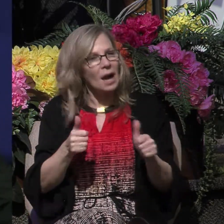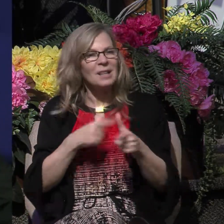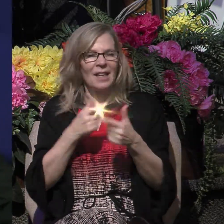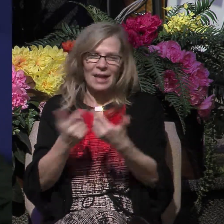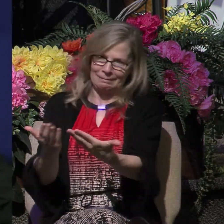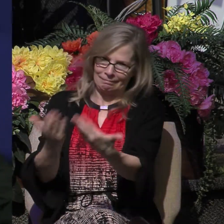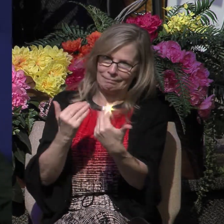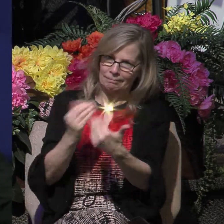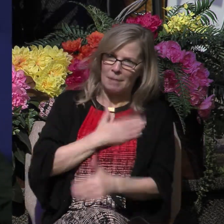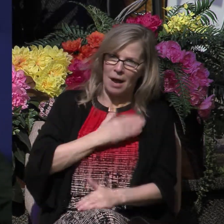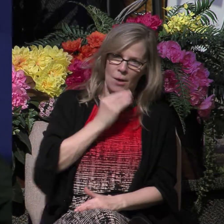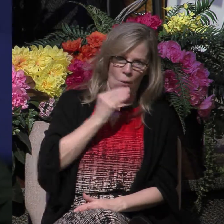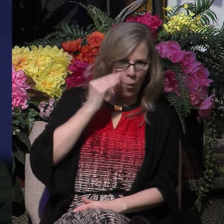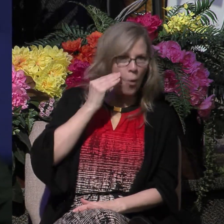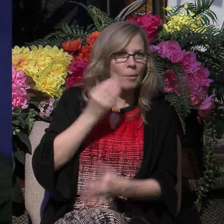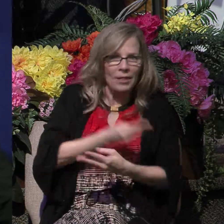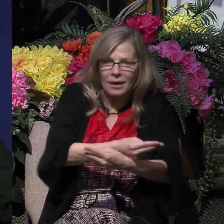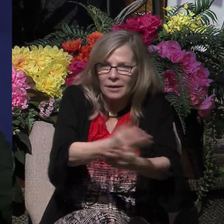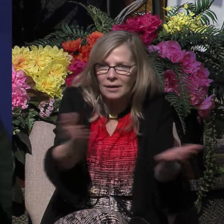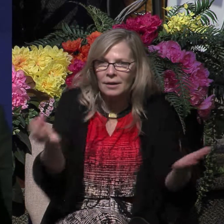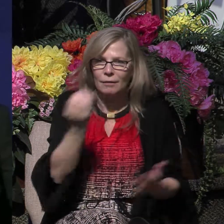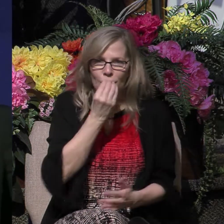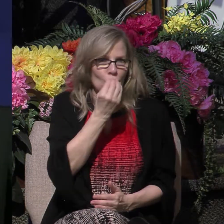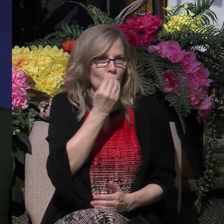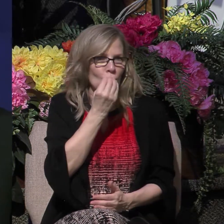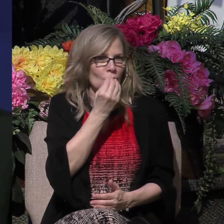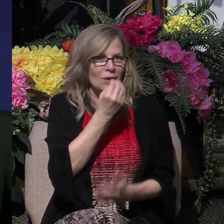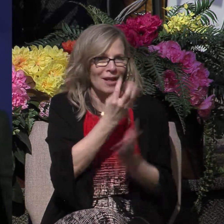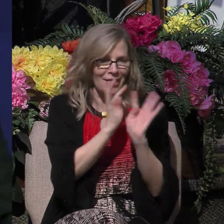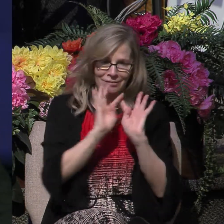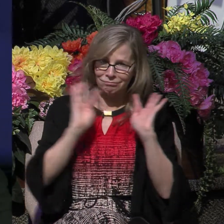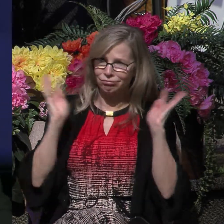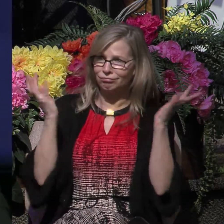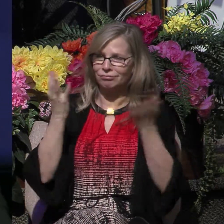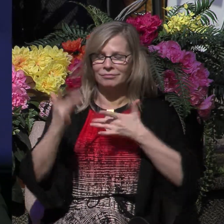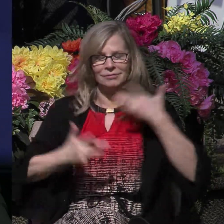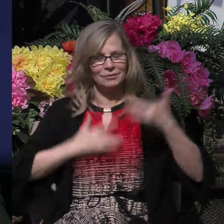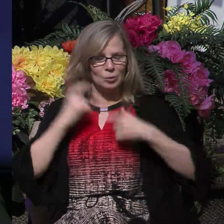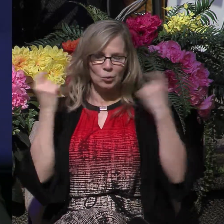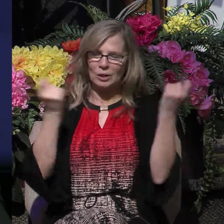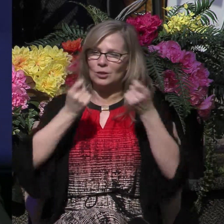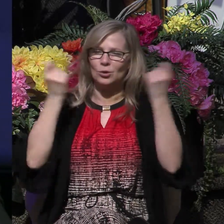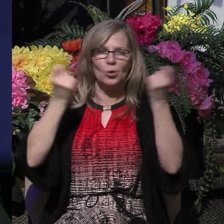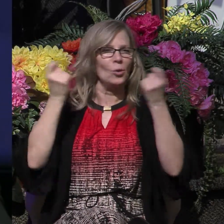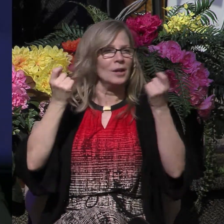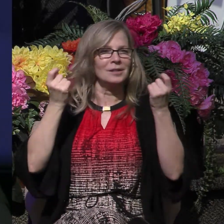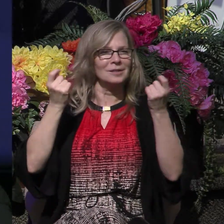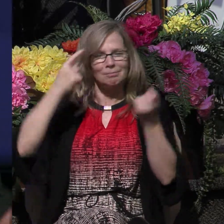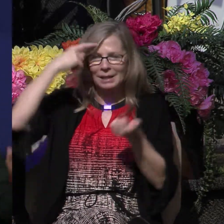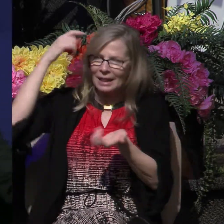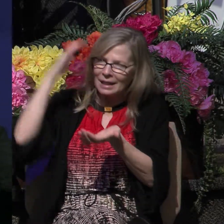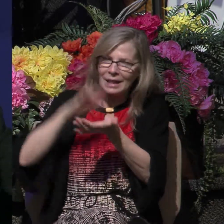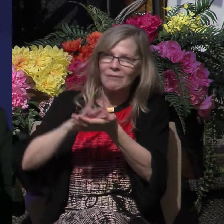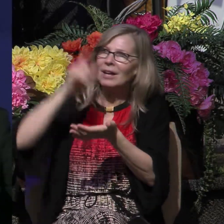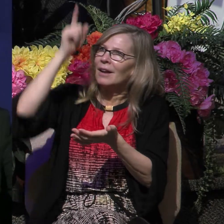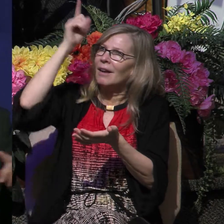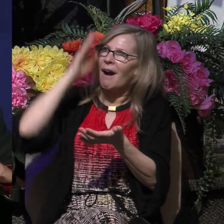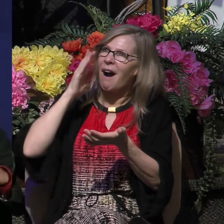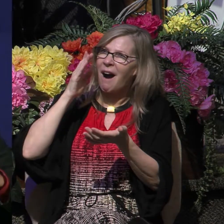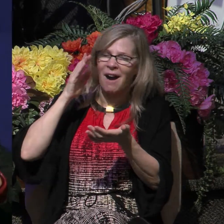and rejoiced greatly. Why did he rejoice? Having believed in God with his whole household. He believed, they